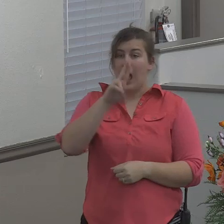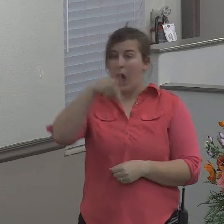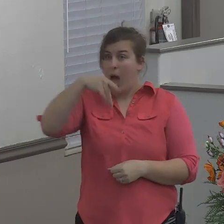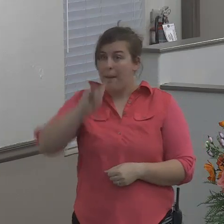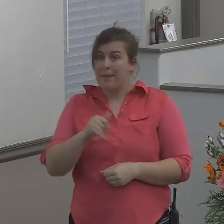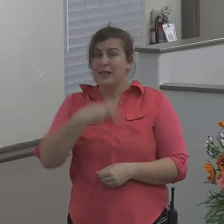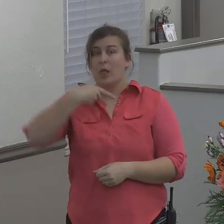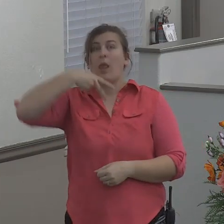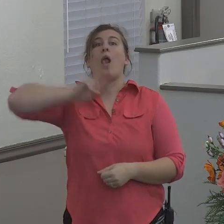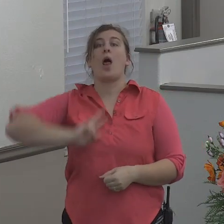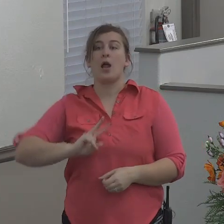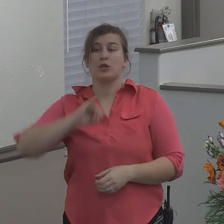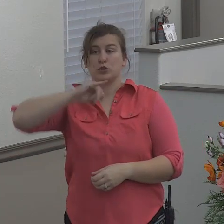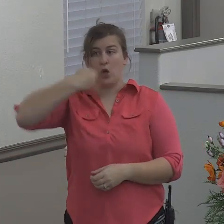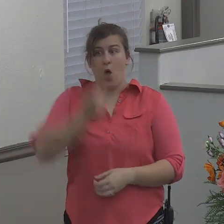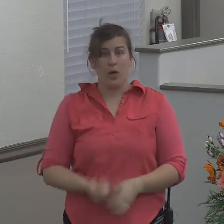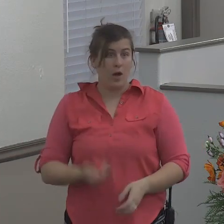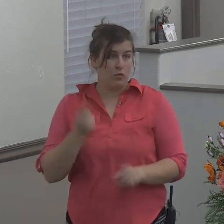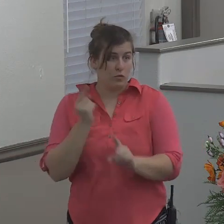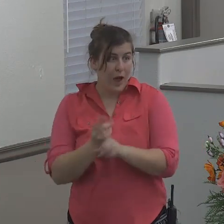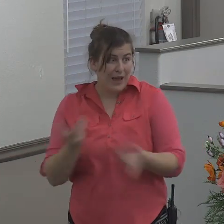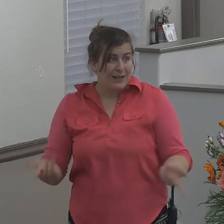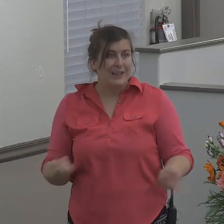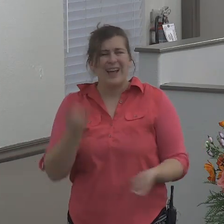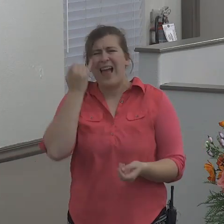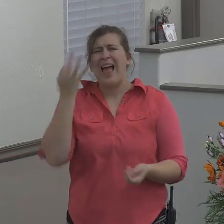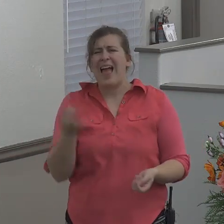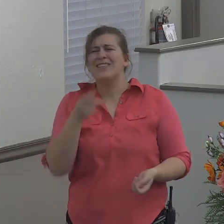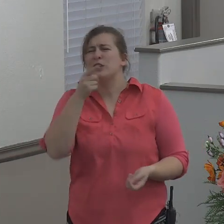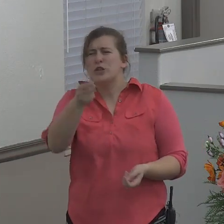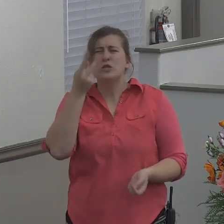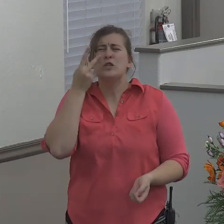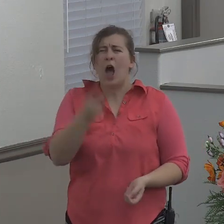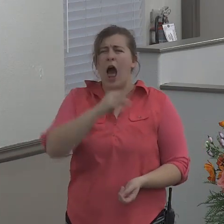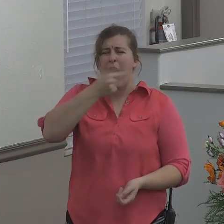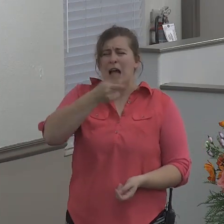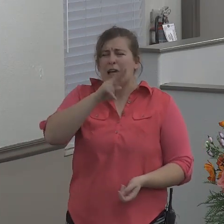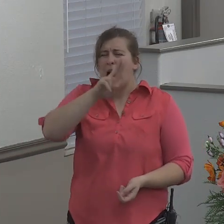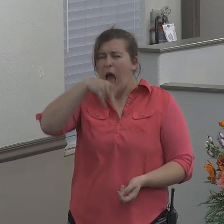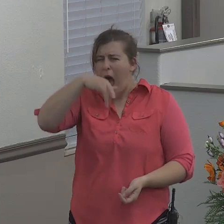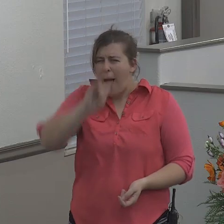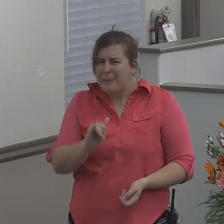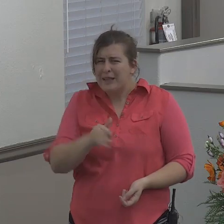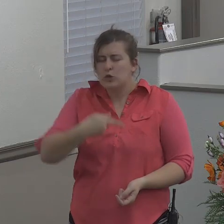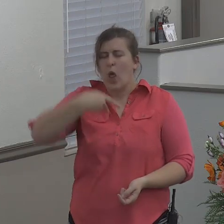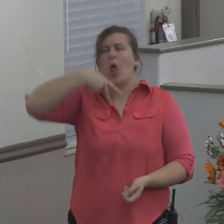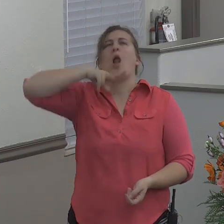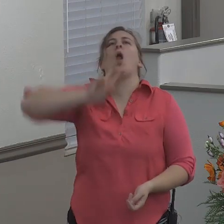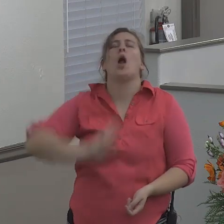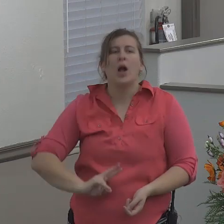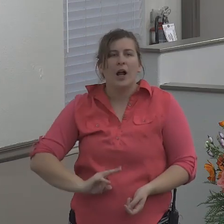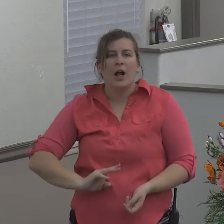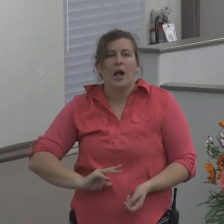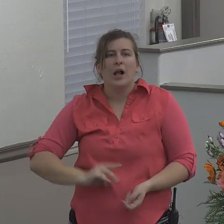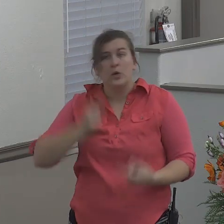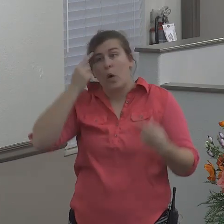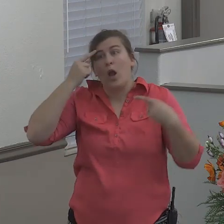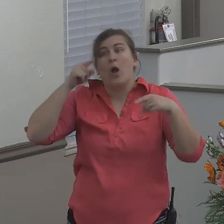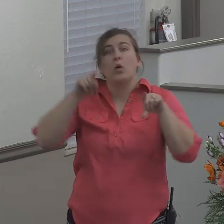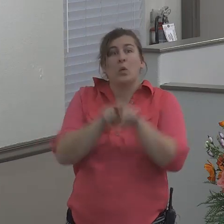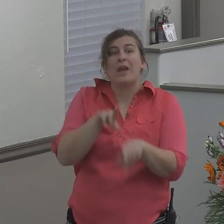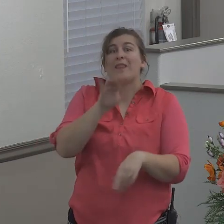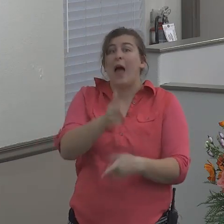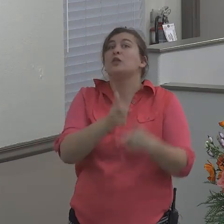wanted to. If you saw a guppy swallowing a man whole, wouldn't you agree that was a great, mighty